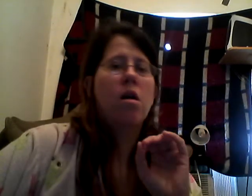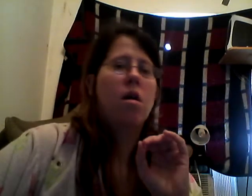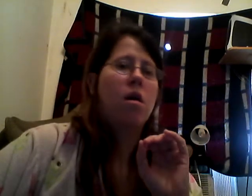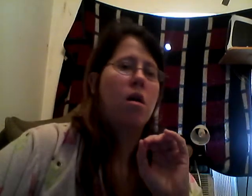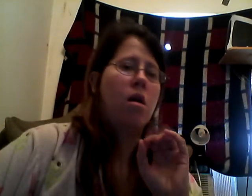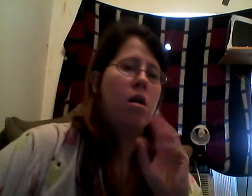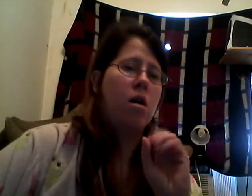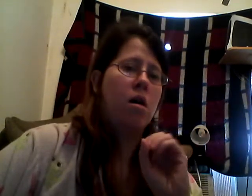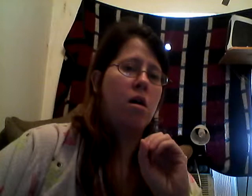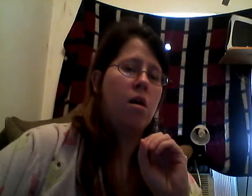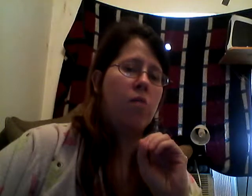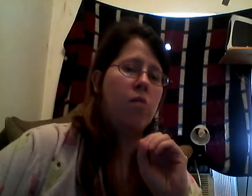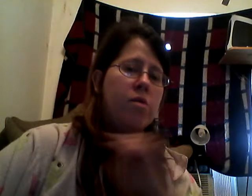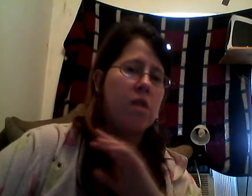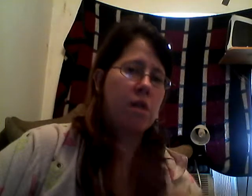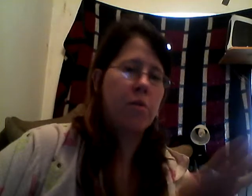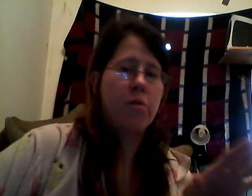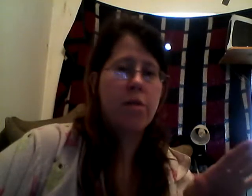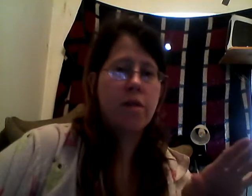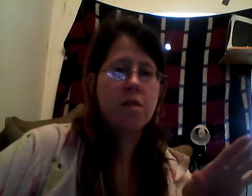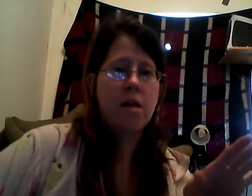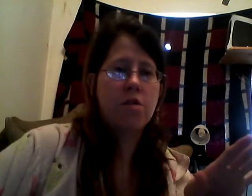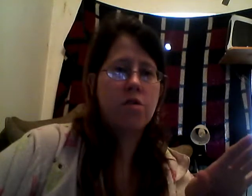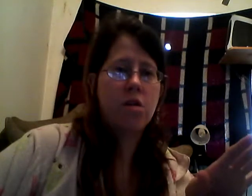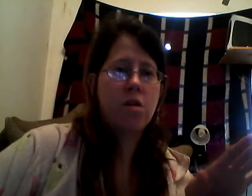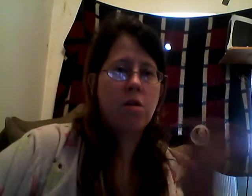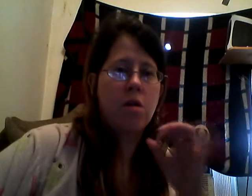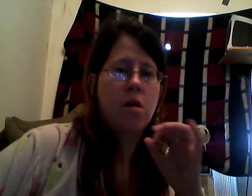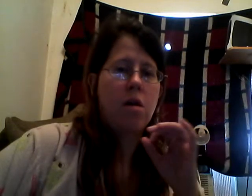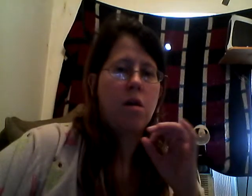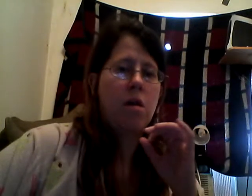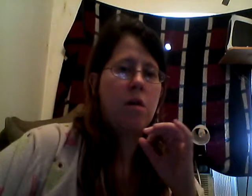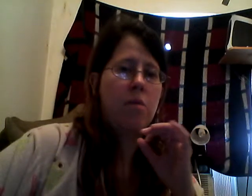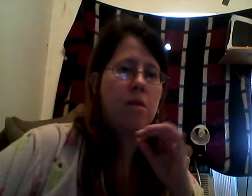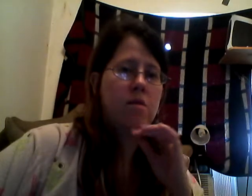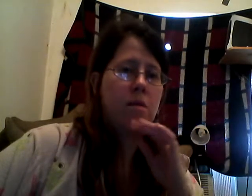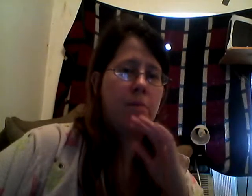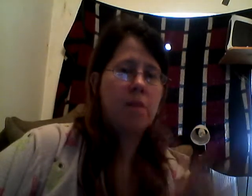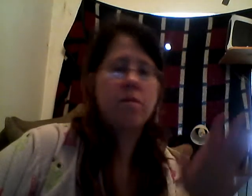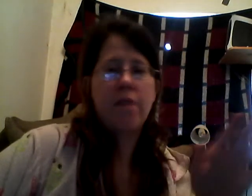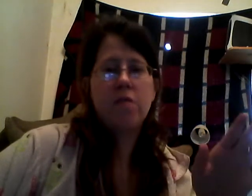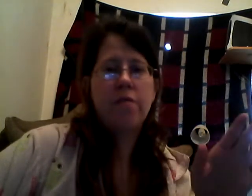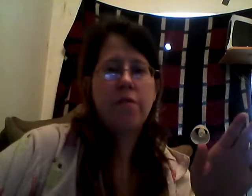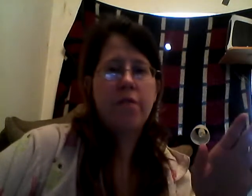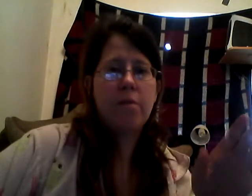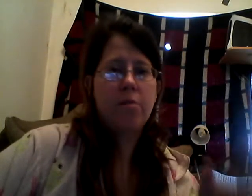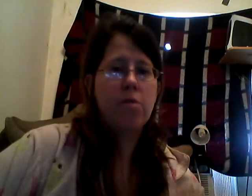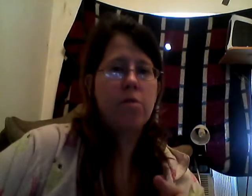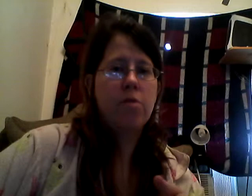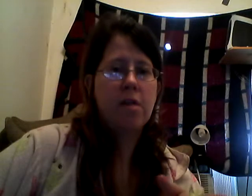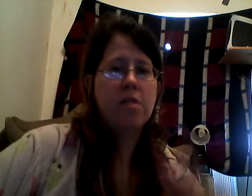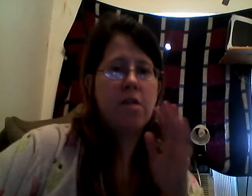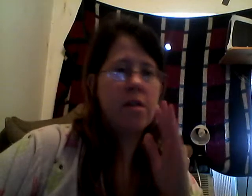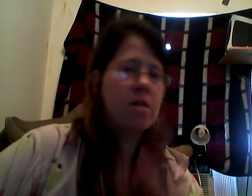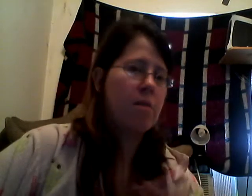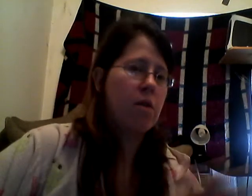uh, I went to Halloween Horror Nights last year, I went to Pennsylvania for a family reunion last year. Anytime I go on